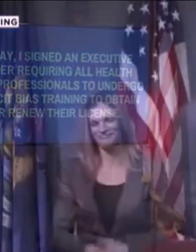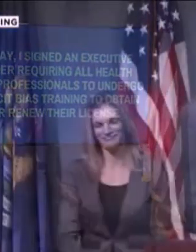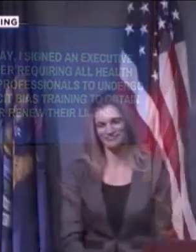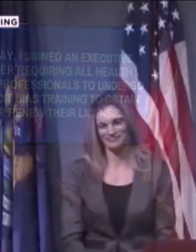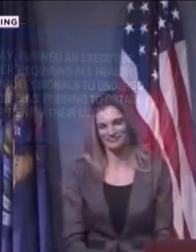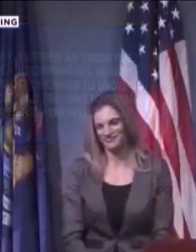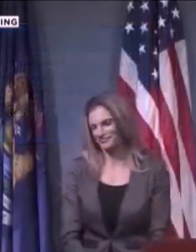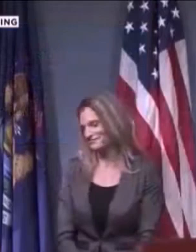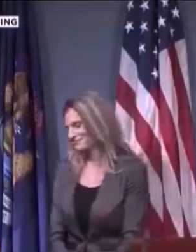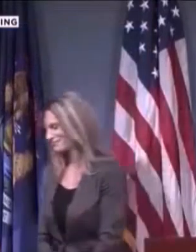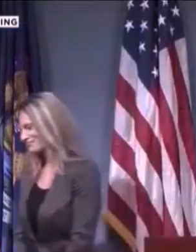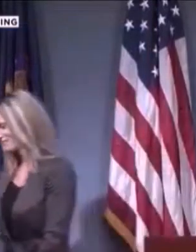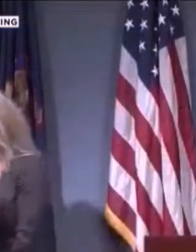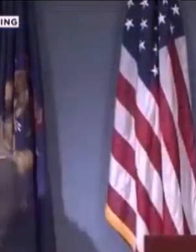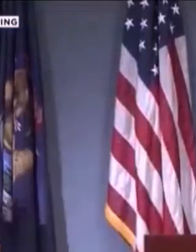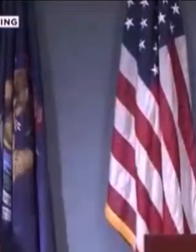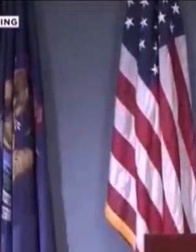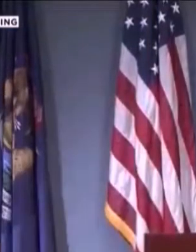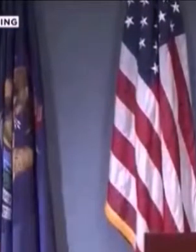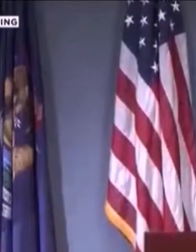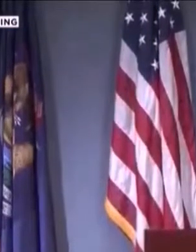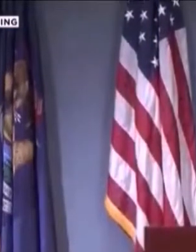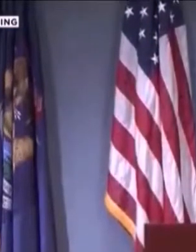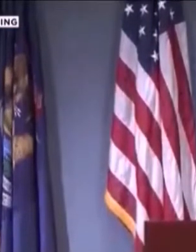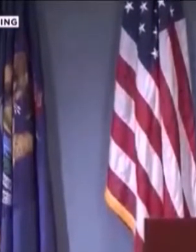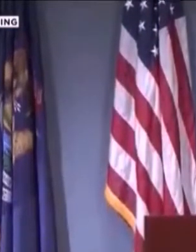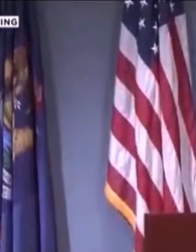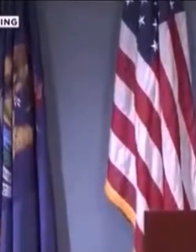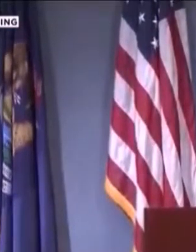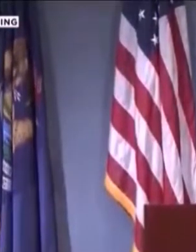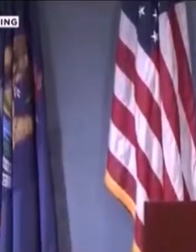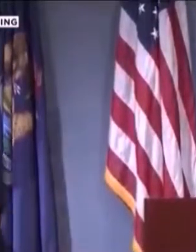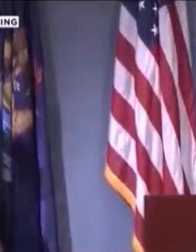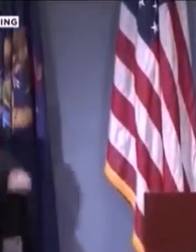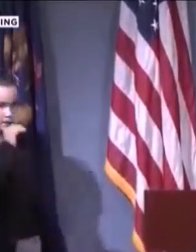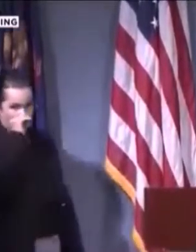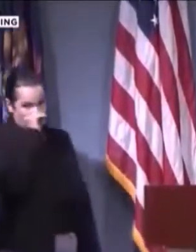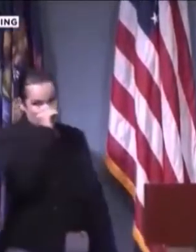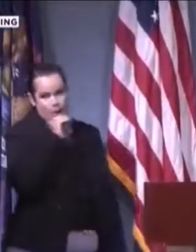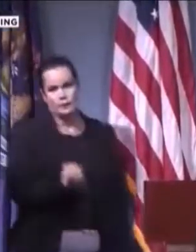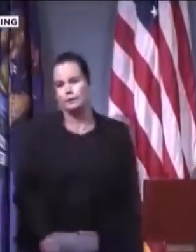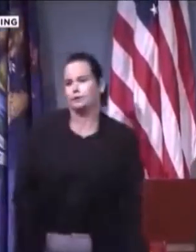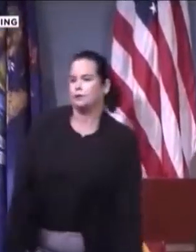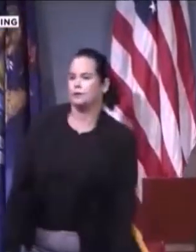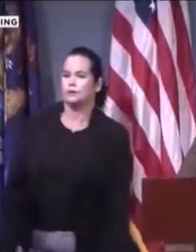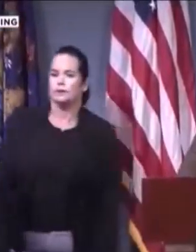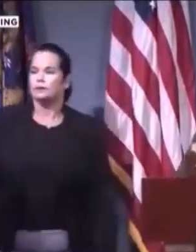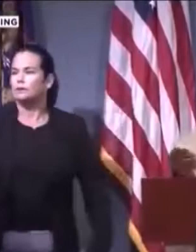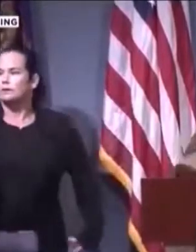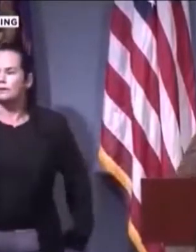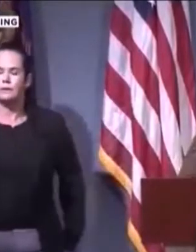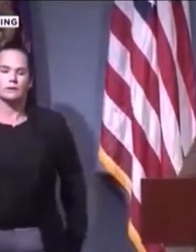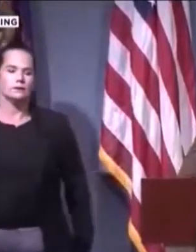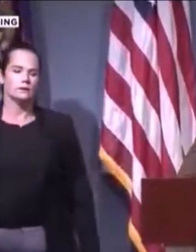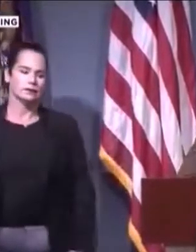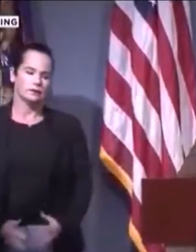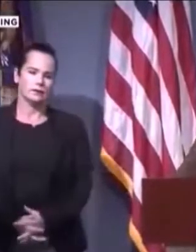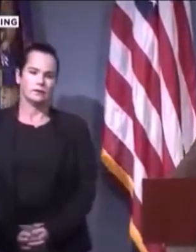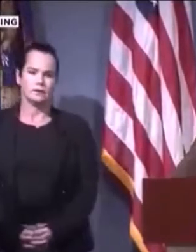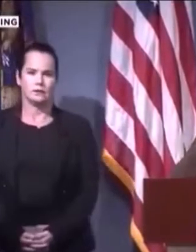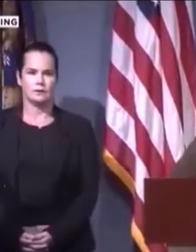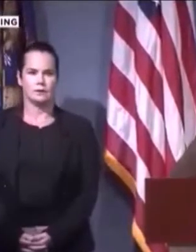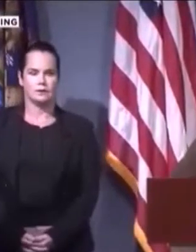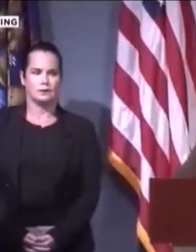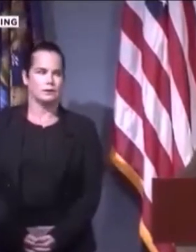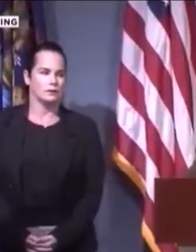She, she had the chief medical officer for the state, who's black and a woman, come on and talk.